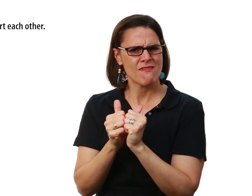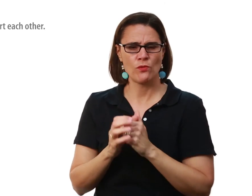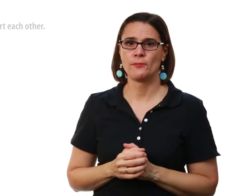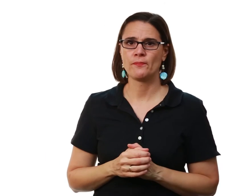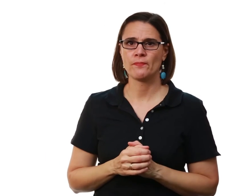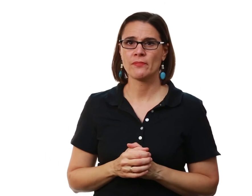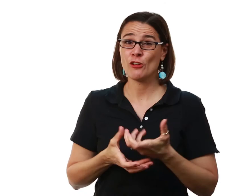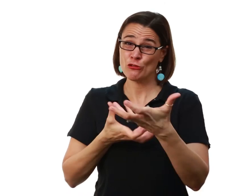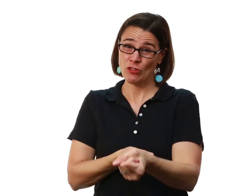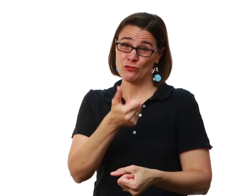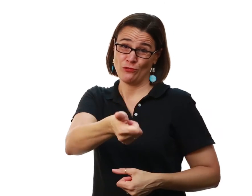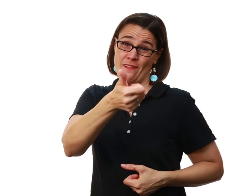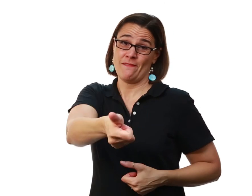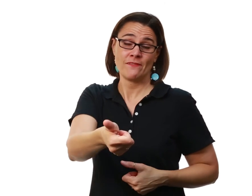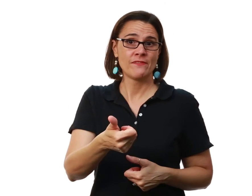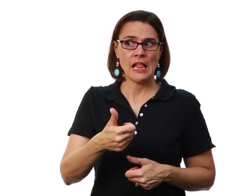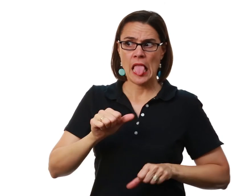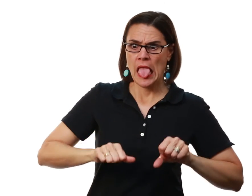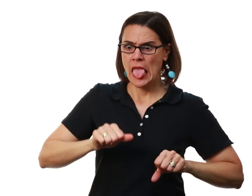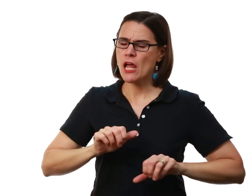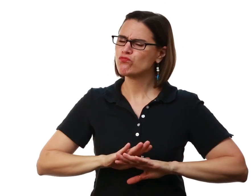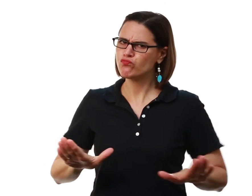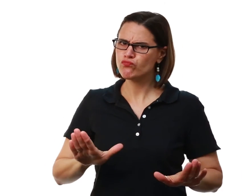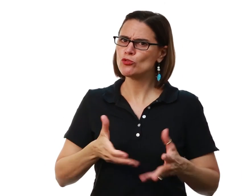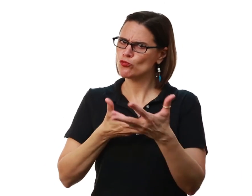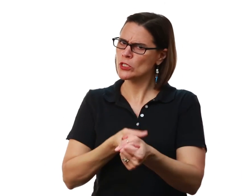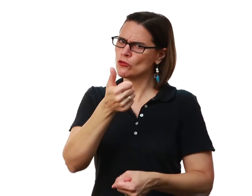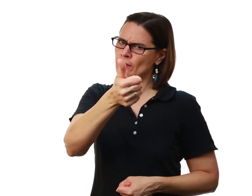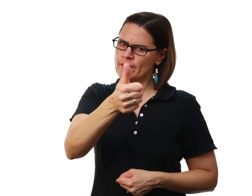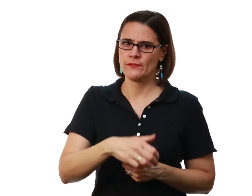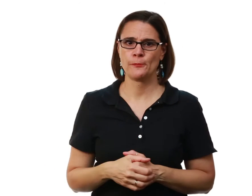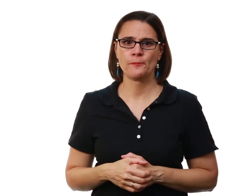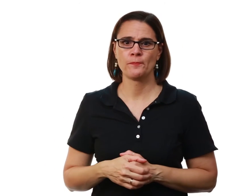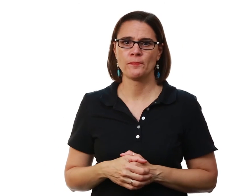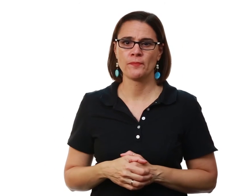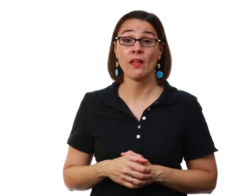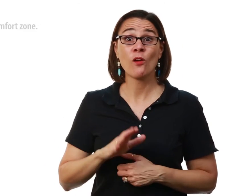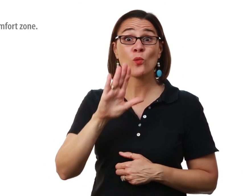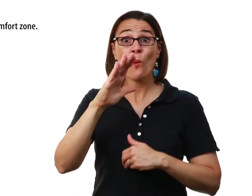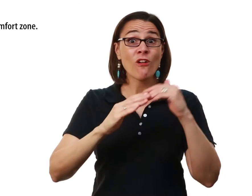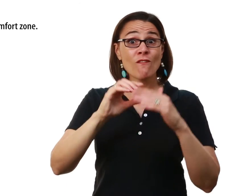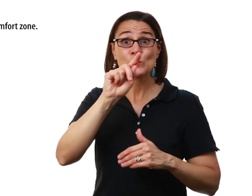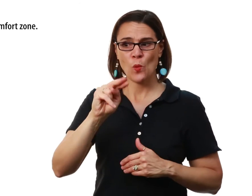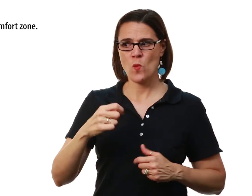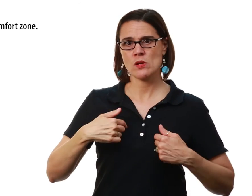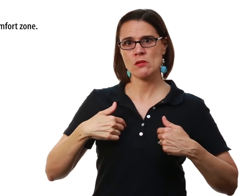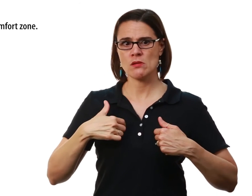them We definitely need to trust ourselves So I am telling you to trust yourself If you have a comfort zone